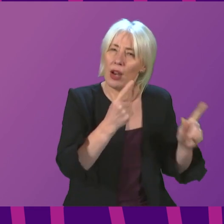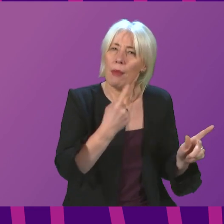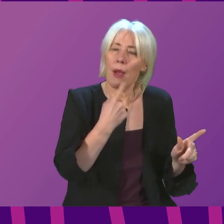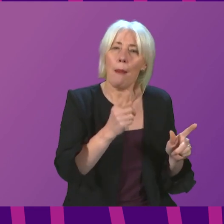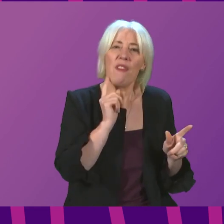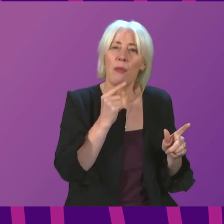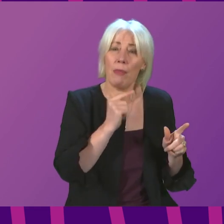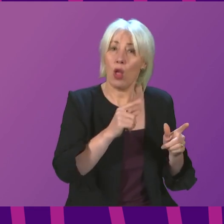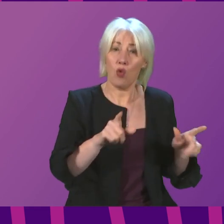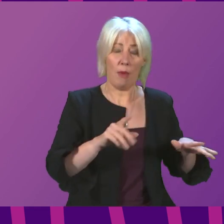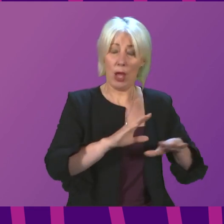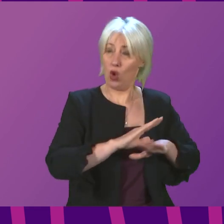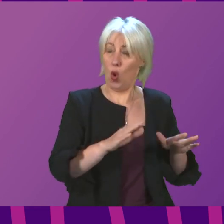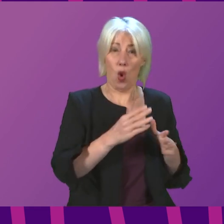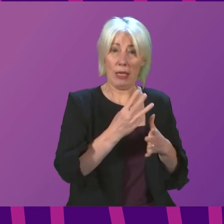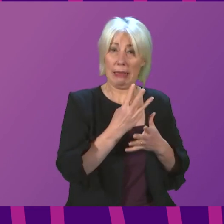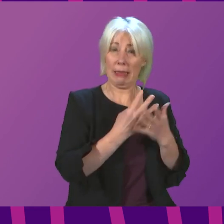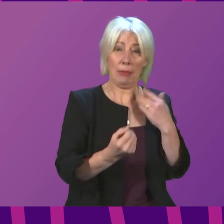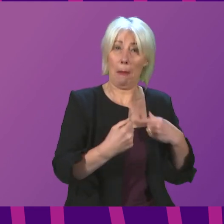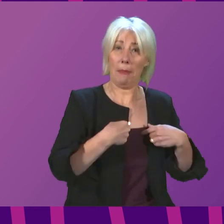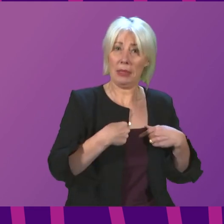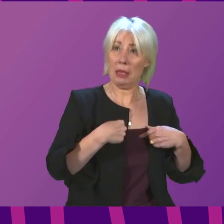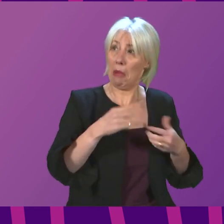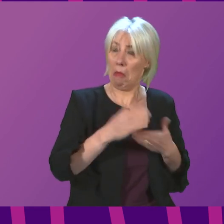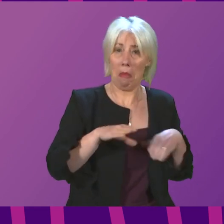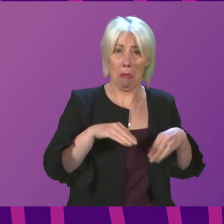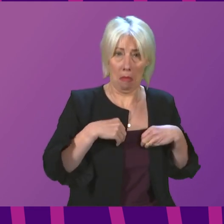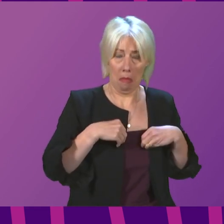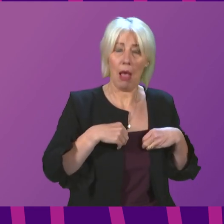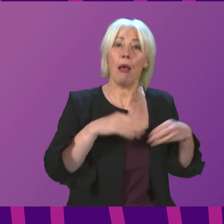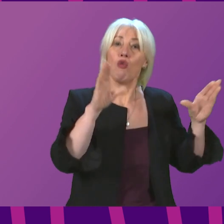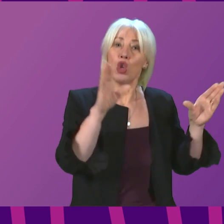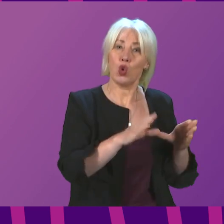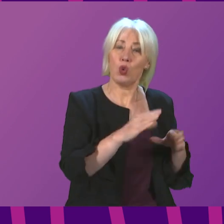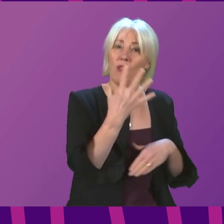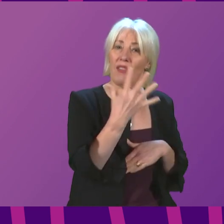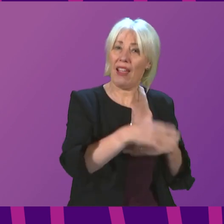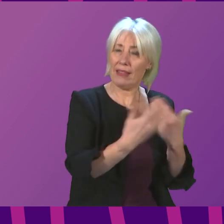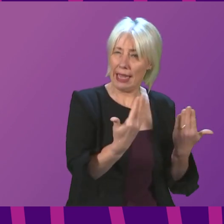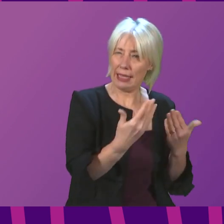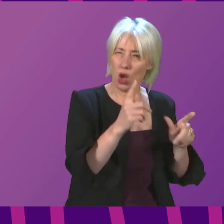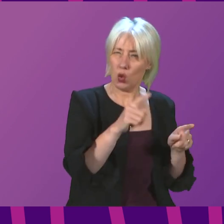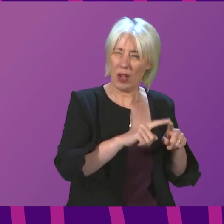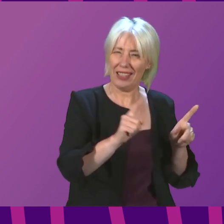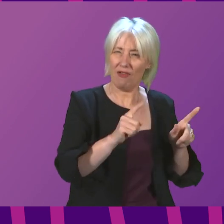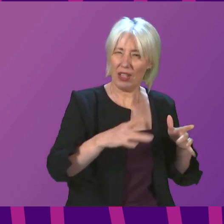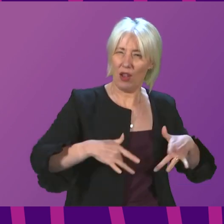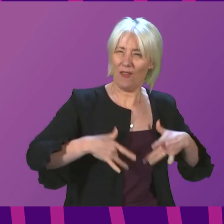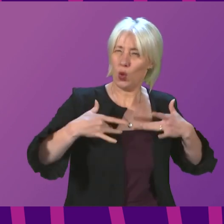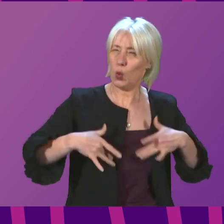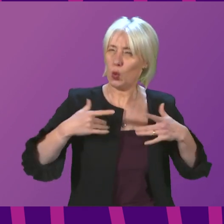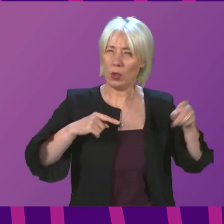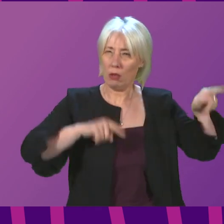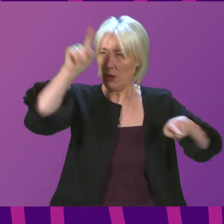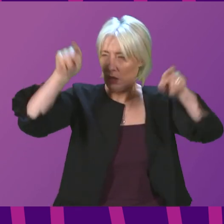asymptomatic cases, only has a reduced isolation period to five days. Again, there is some difference of opinion about the